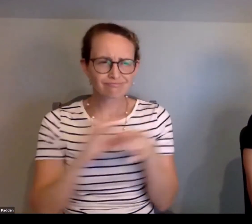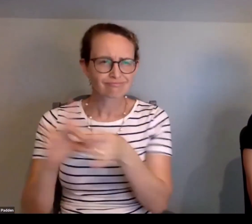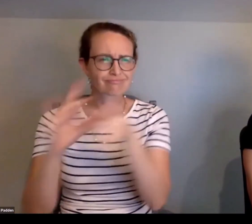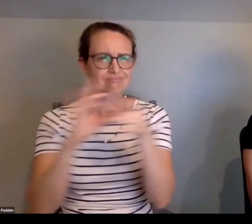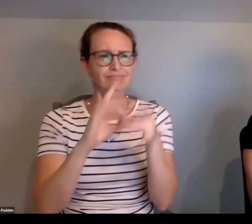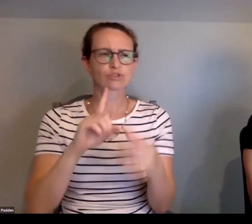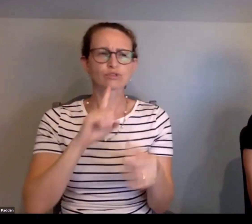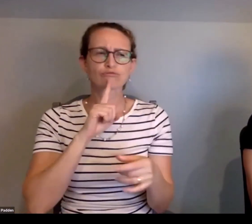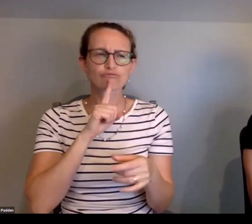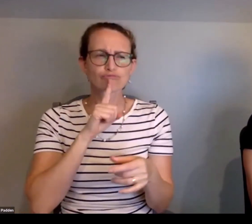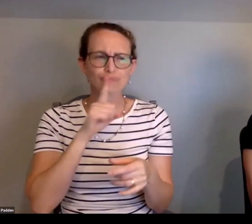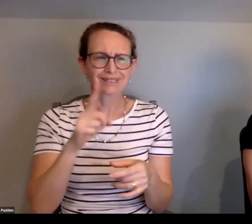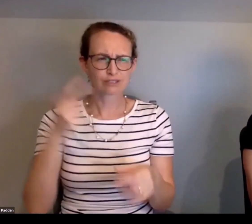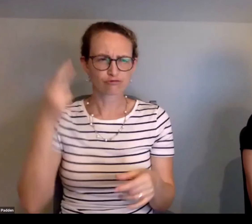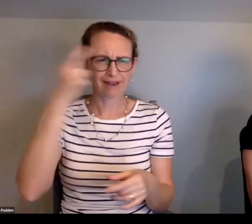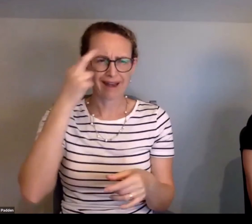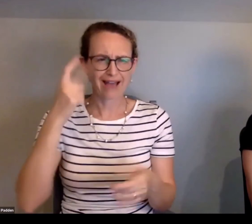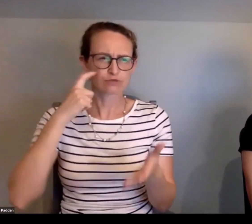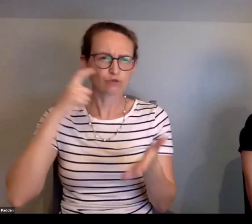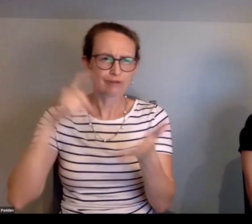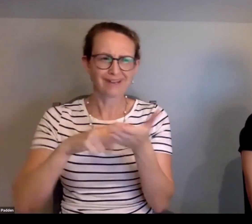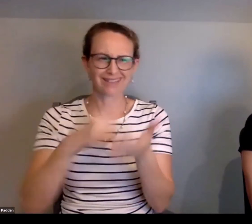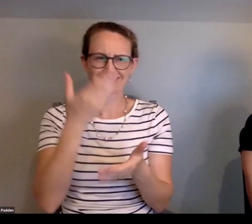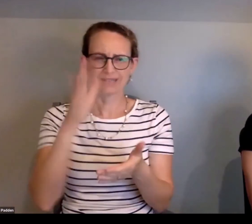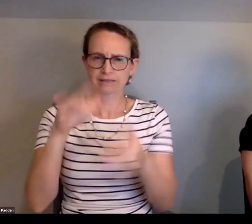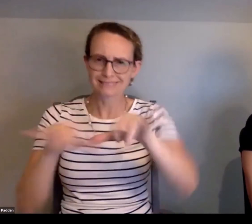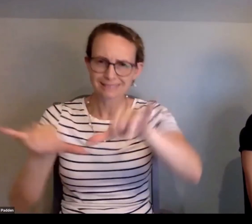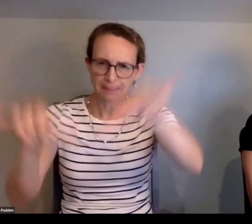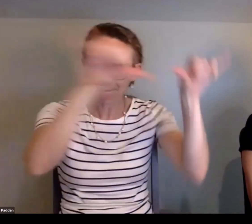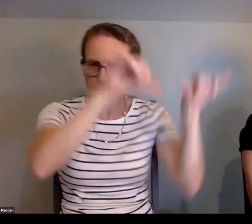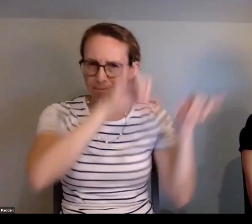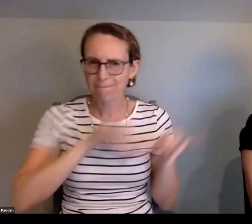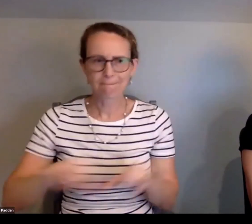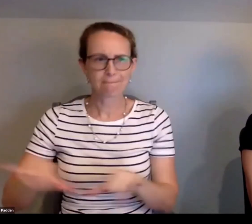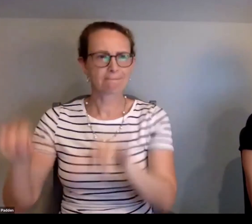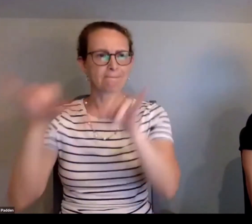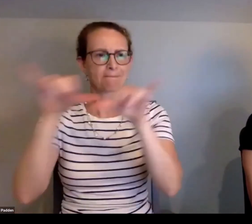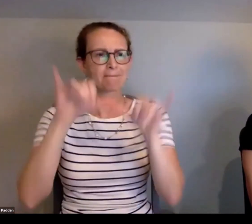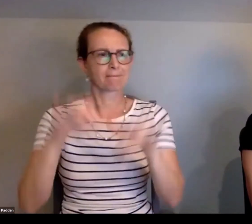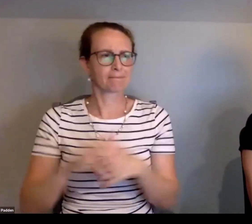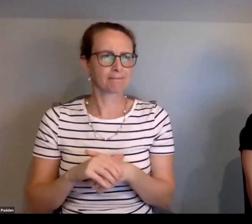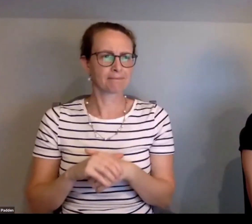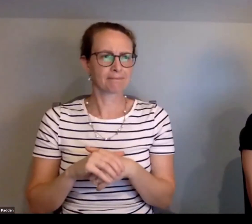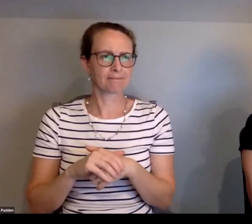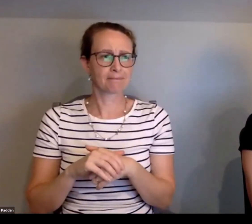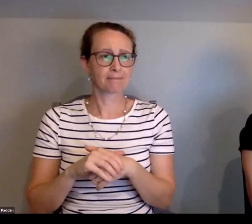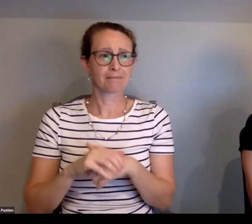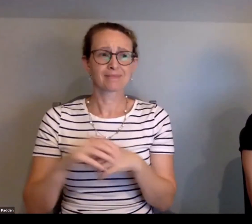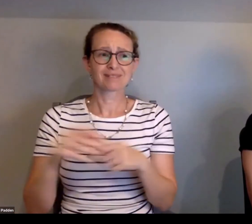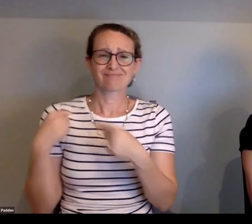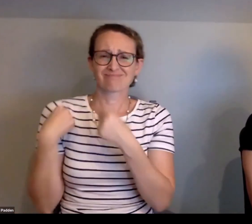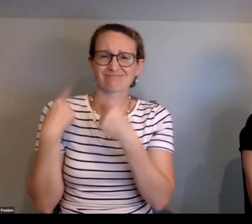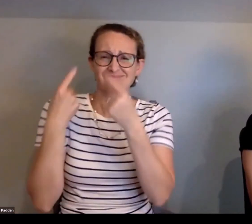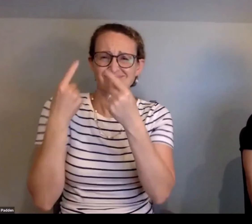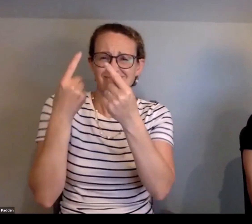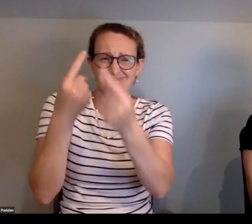lifetime, all on earth will recognize that God is one.